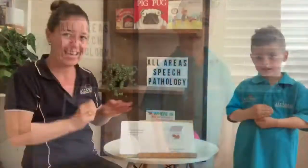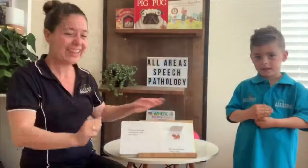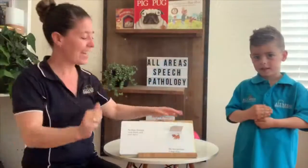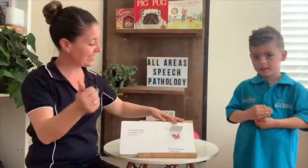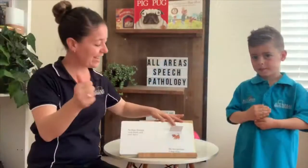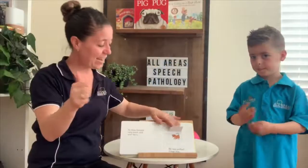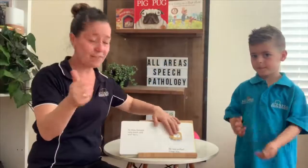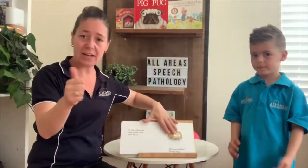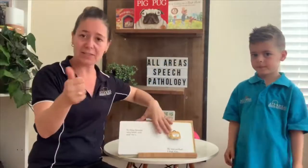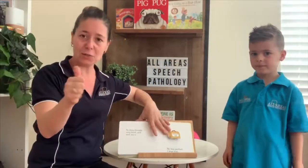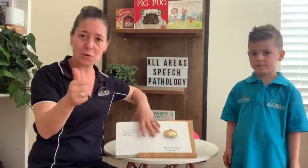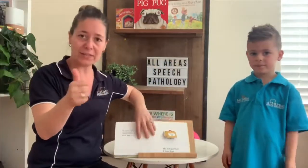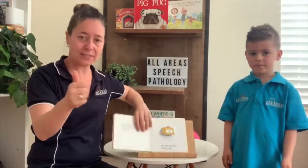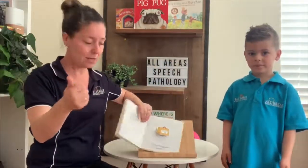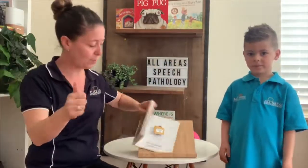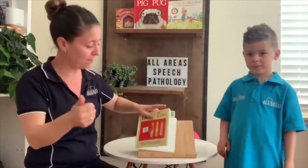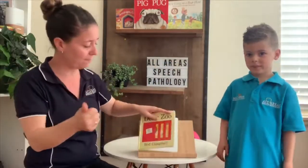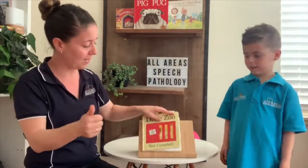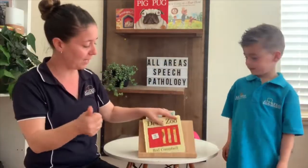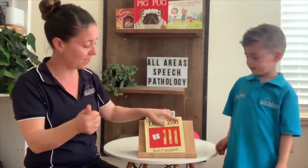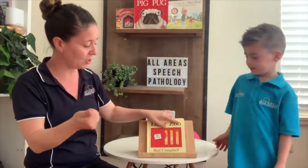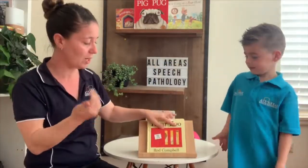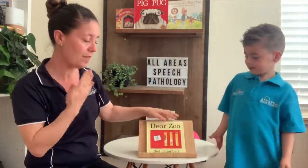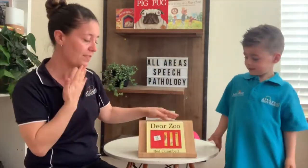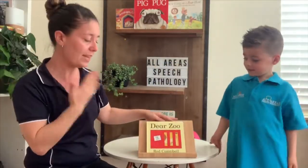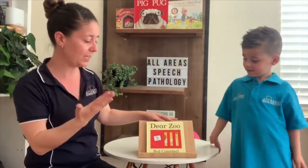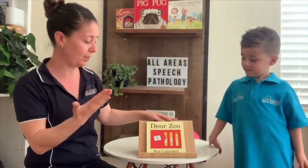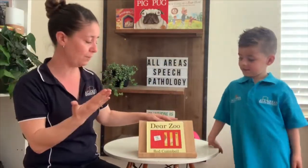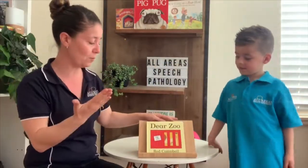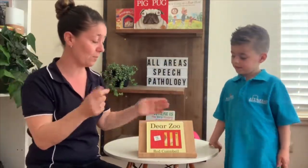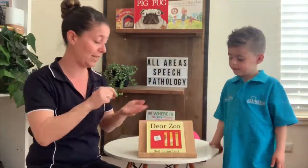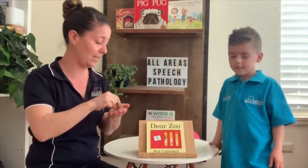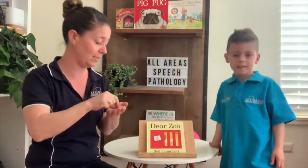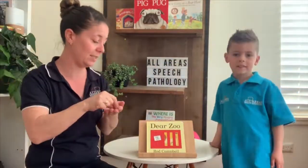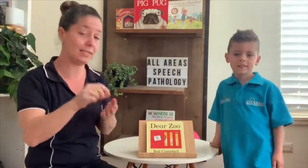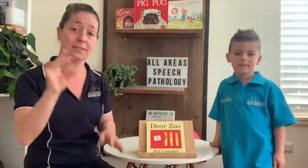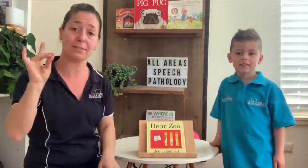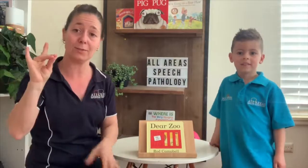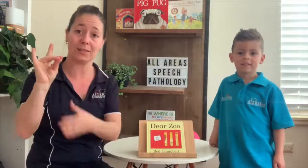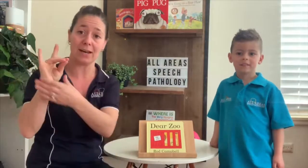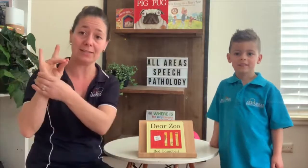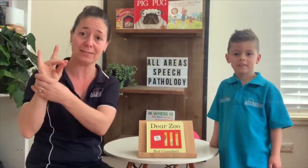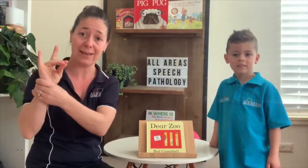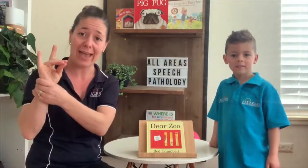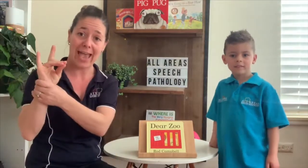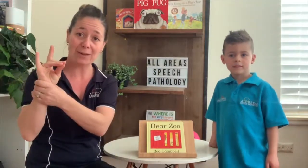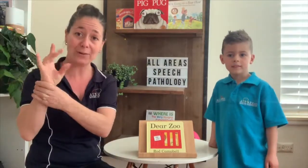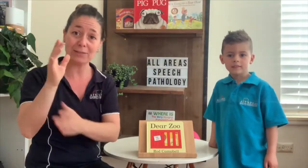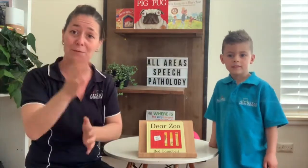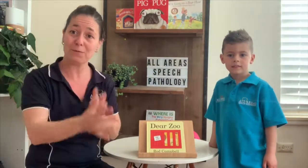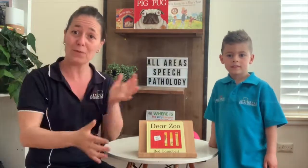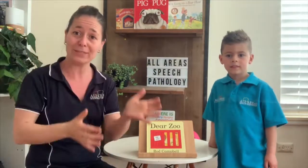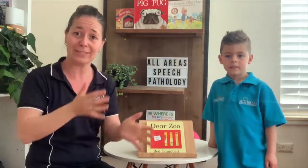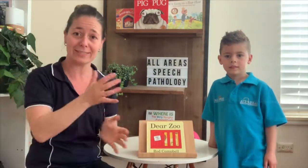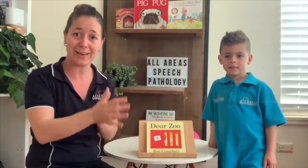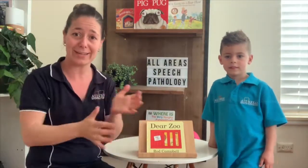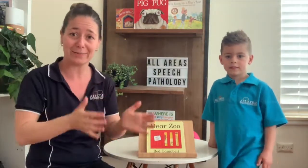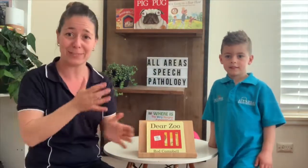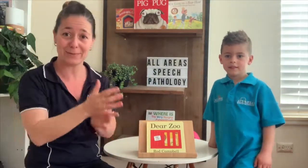That's the end of our story. So we're finished. Thank you for reading Dear Zoo with us. And we look forward to signing with you